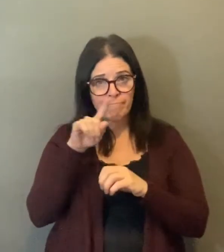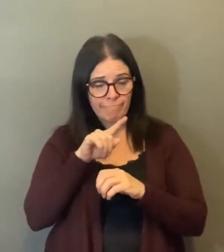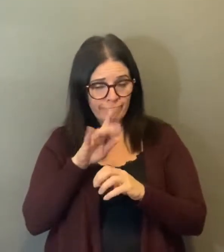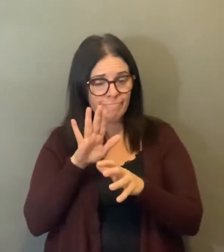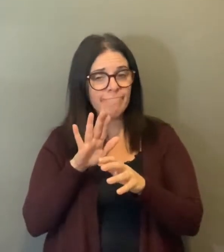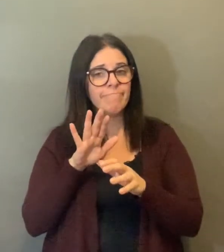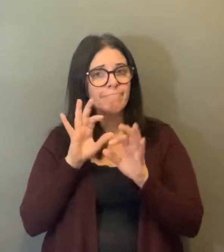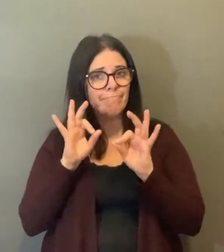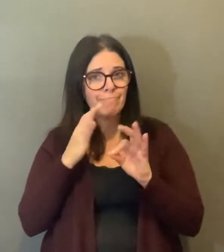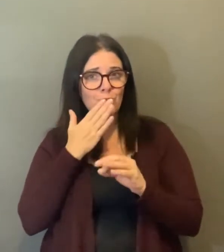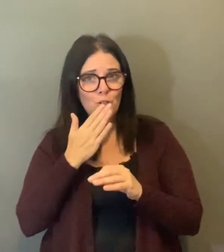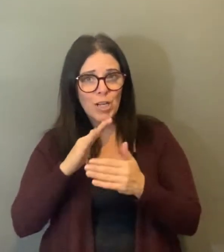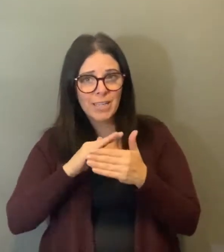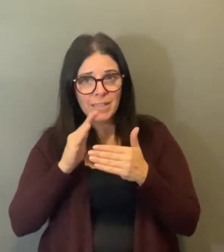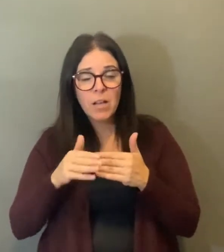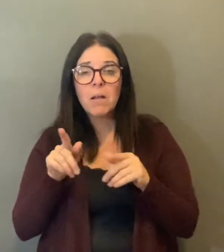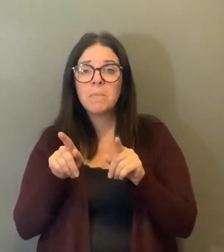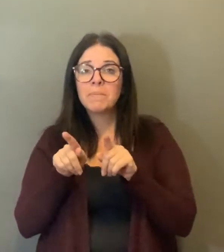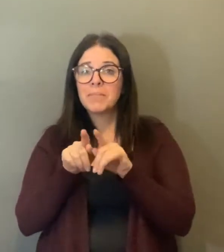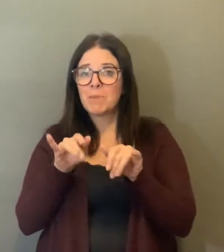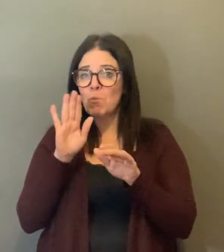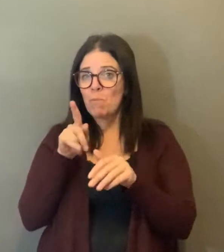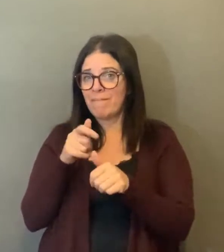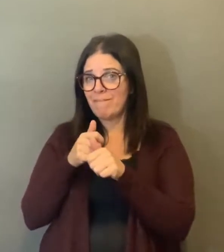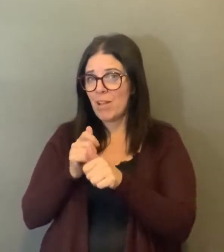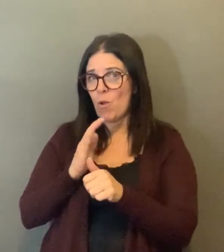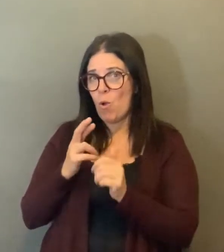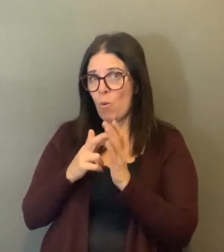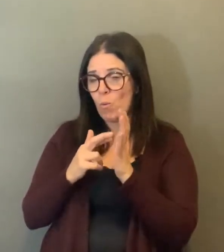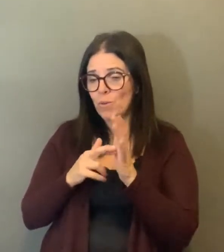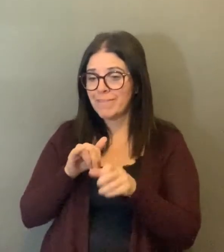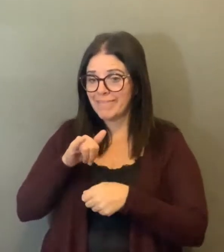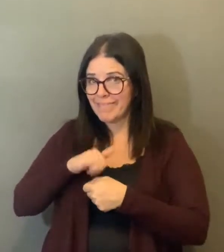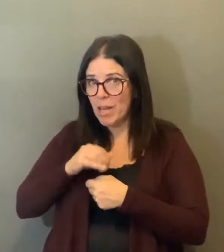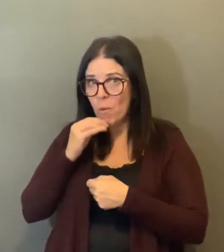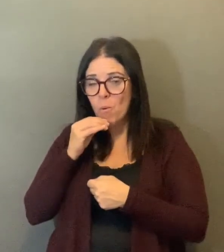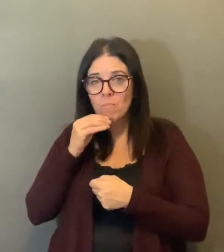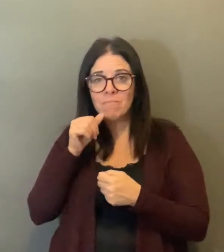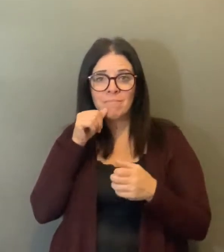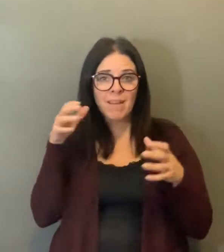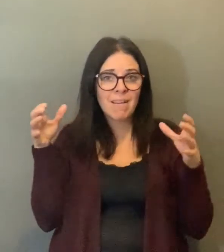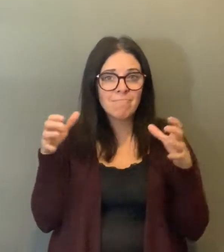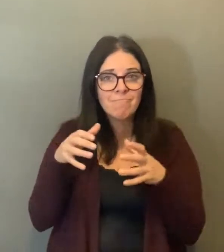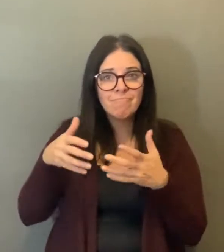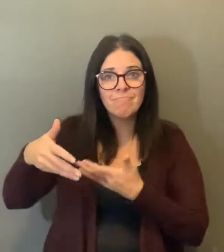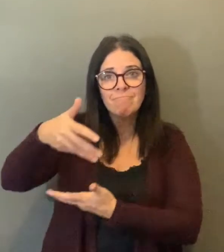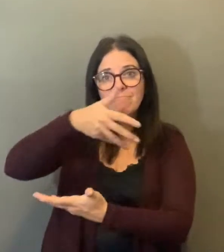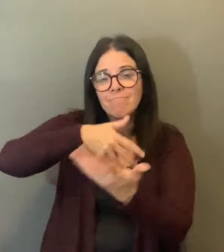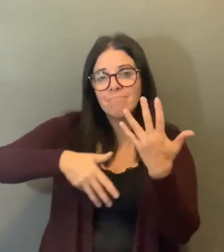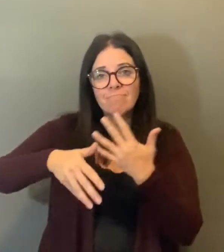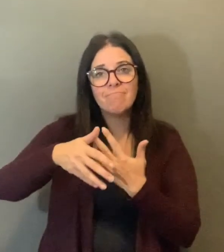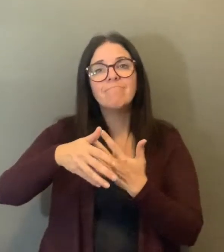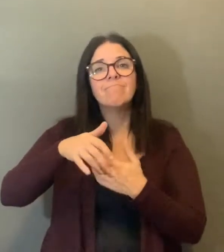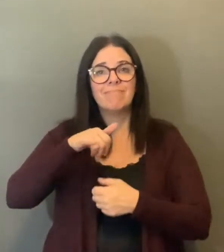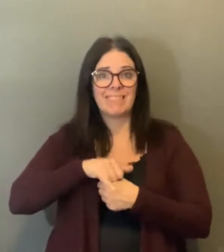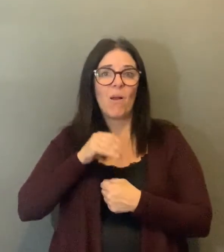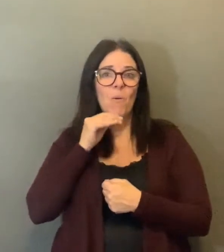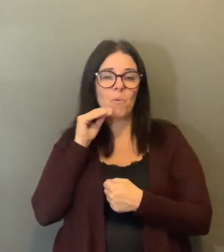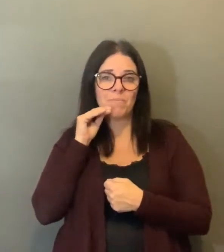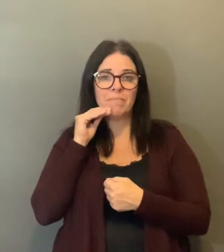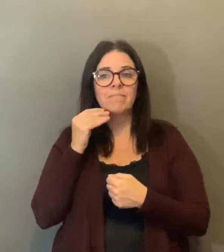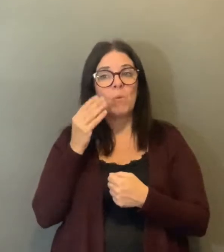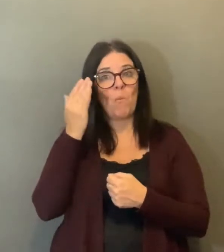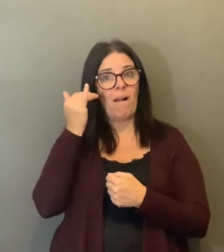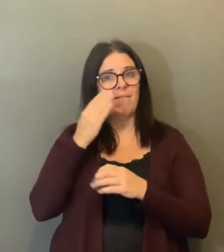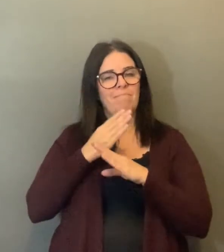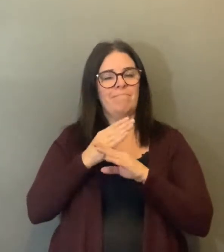region, Windsor-Essex County is also facing another threat that is flooding along our shorelines. The water level is also rising and our municipalities